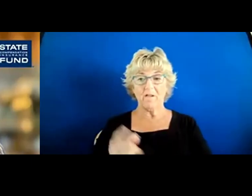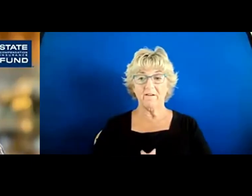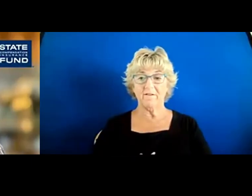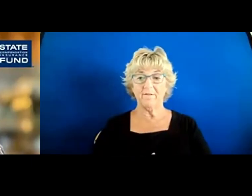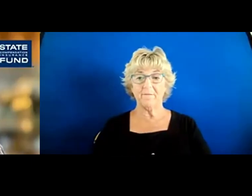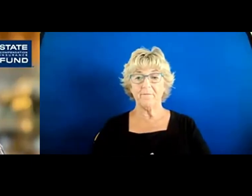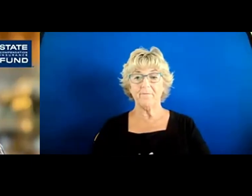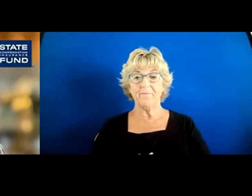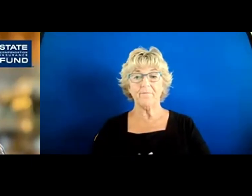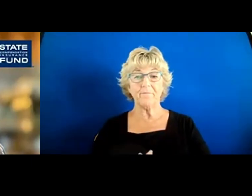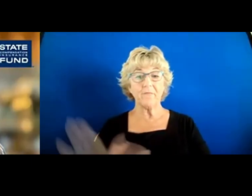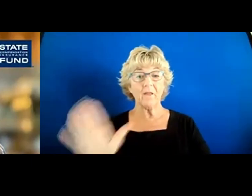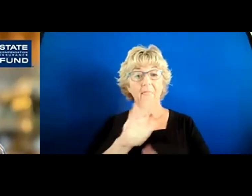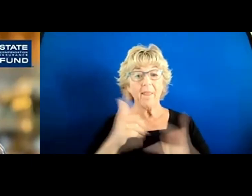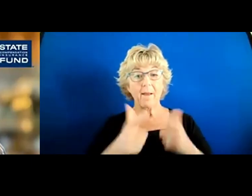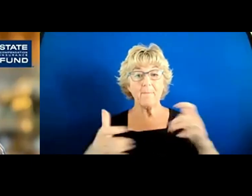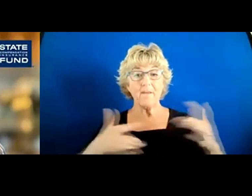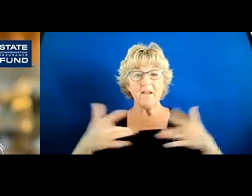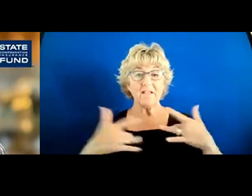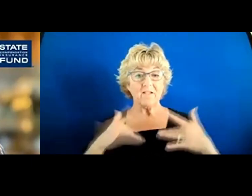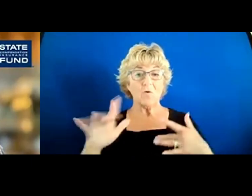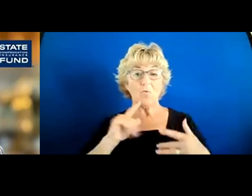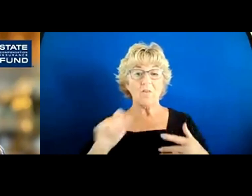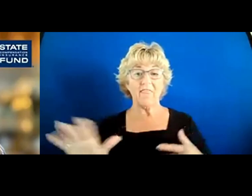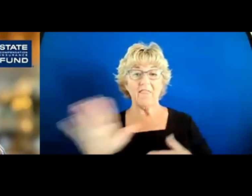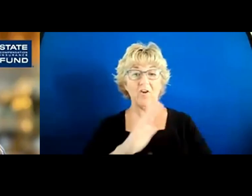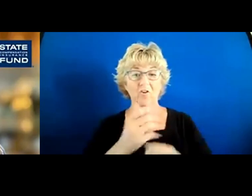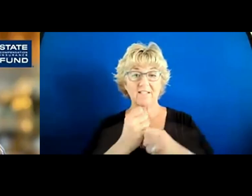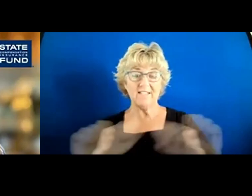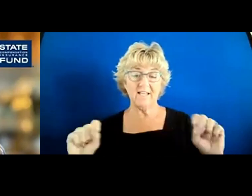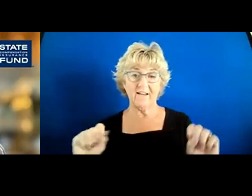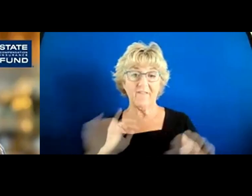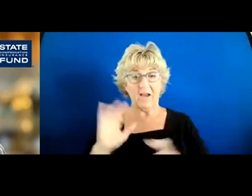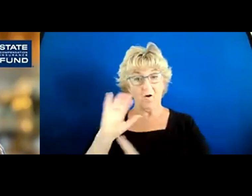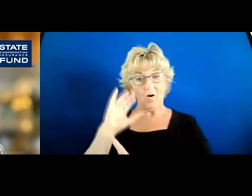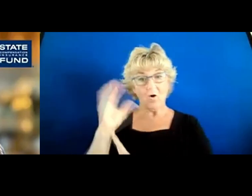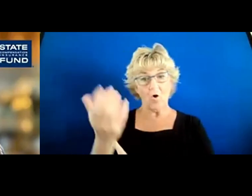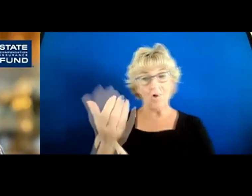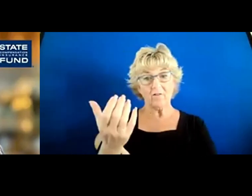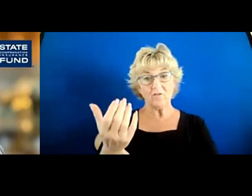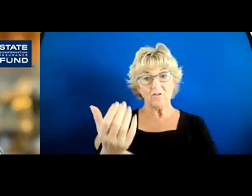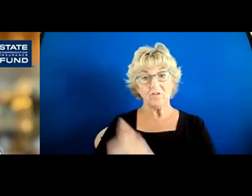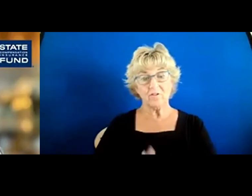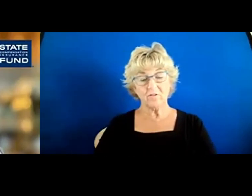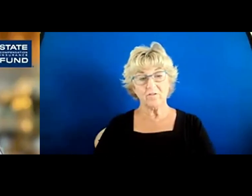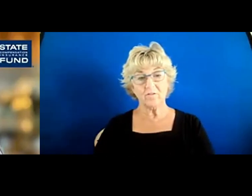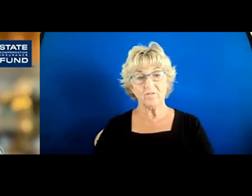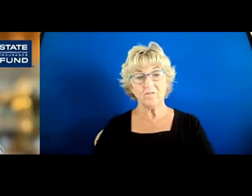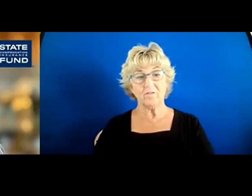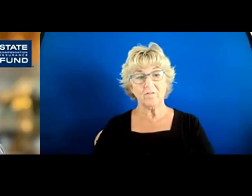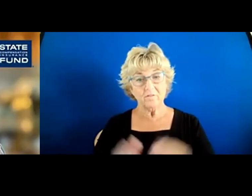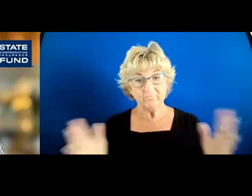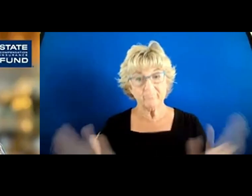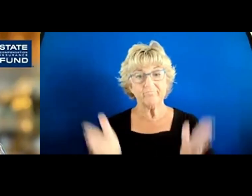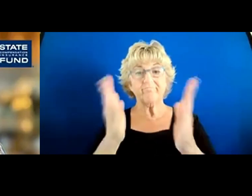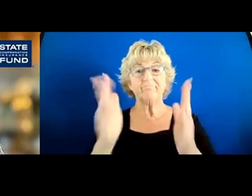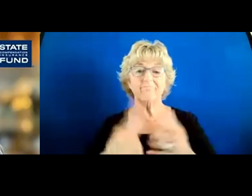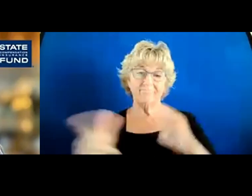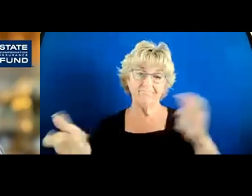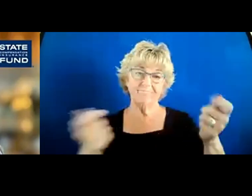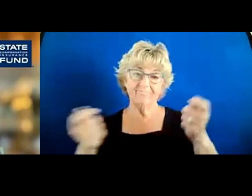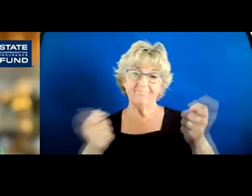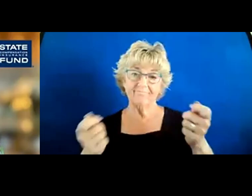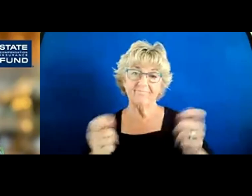their biggest concern was their safety. And I think our culture drove us to handle this